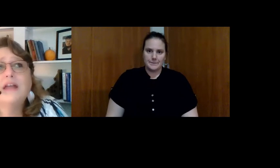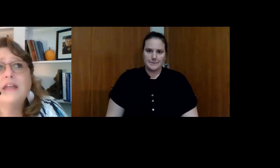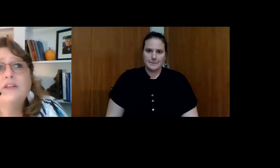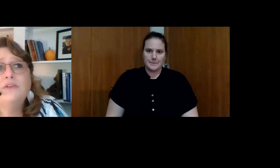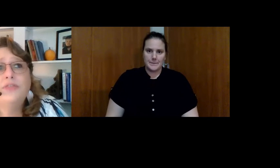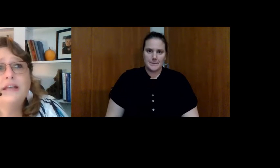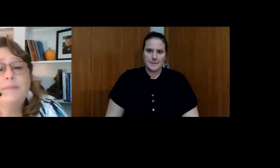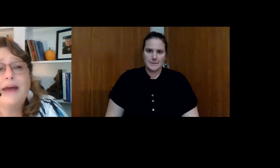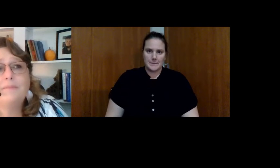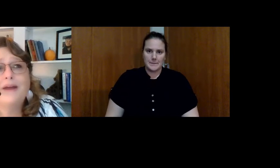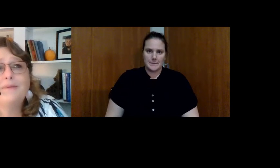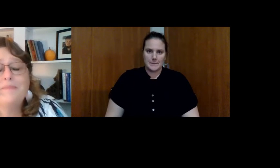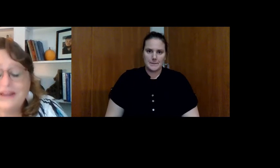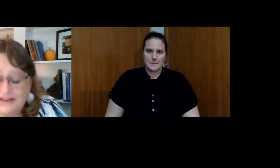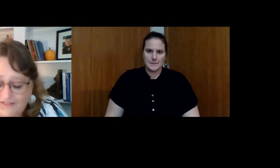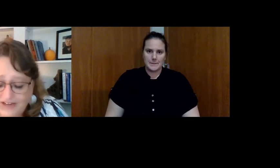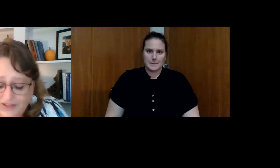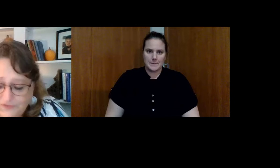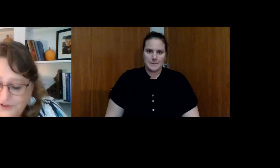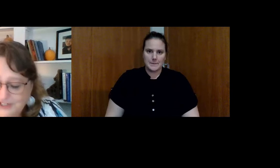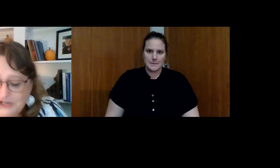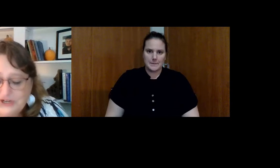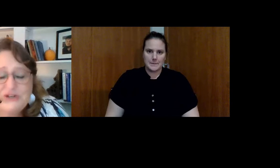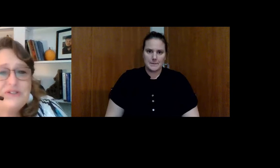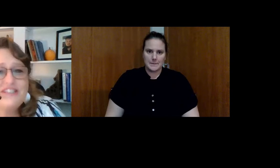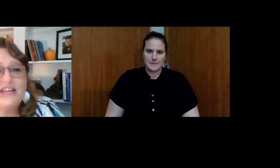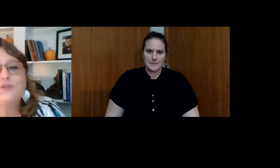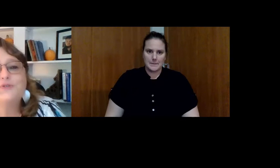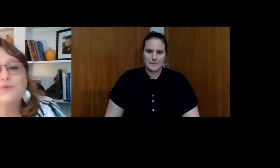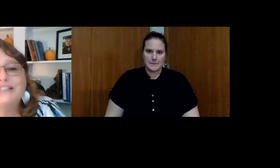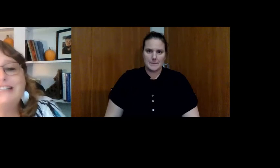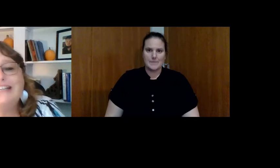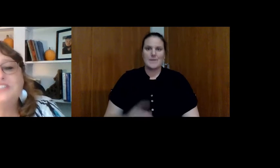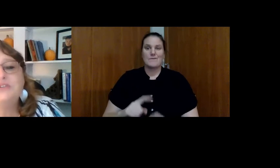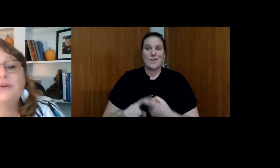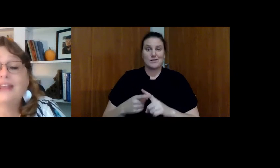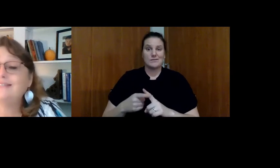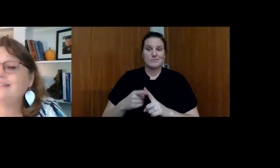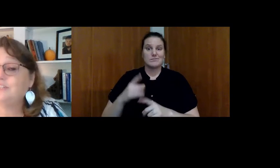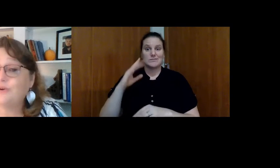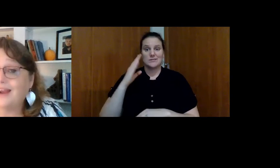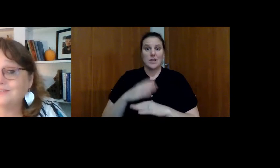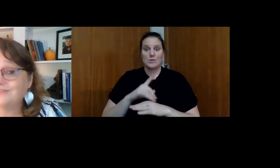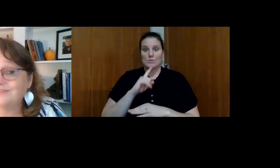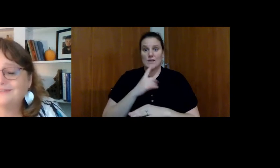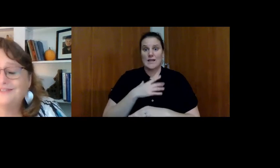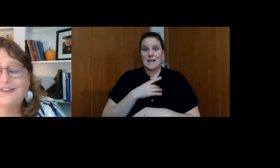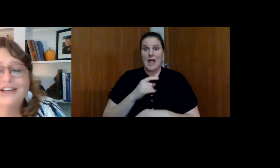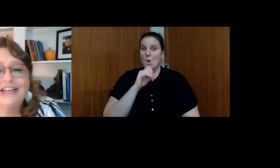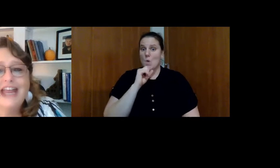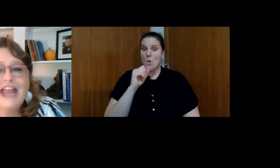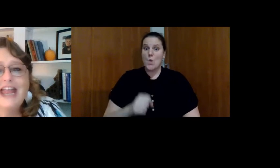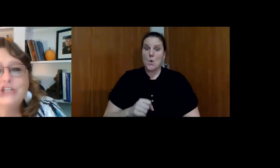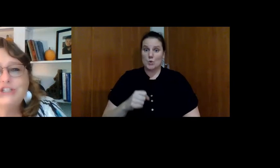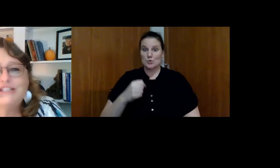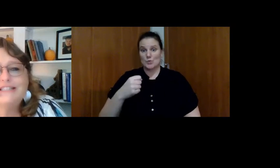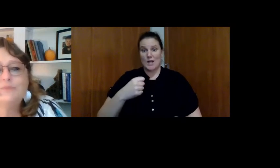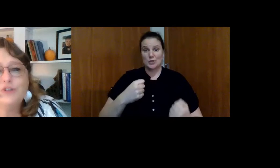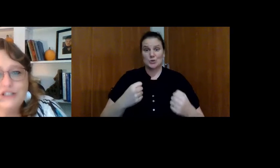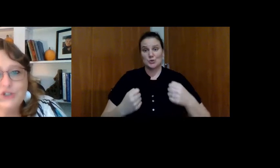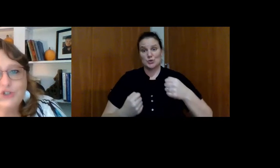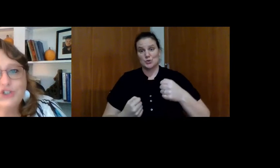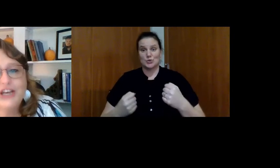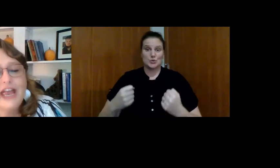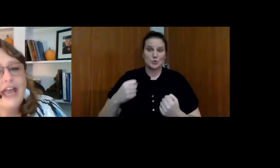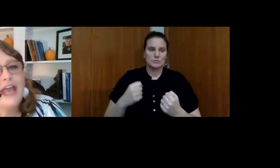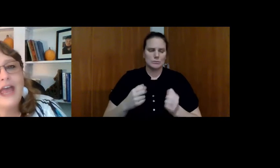So you think about it. I have another friend whose son was really into antique tractors, right? And she did